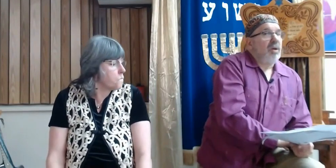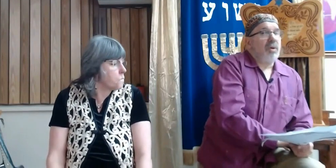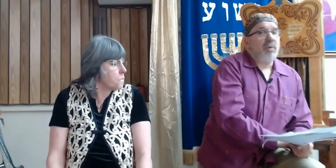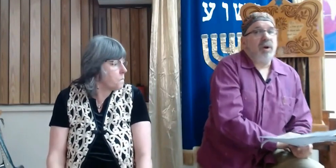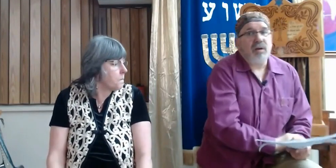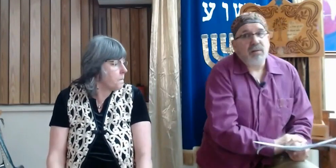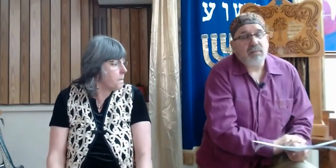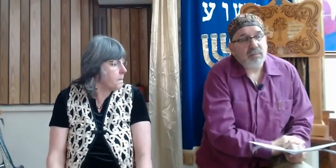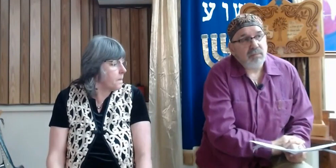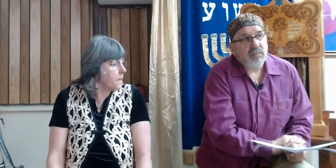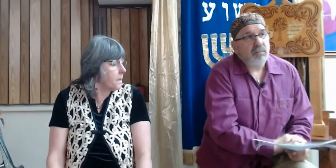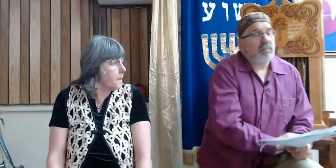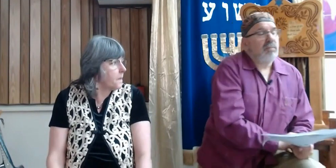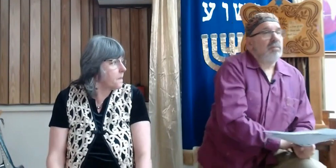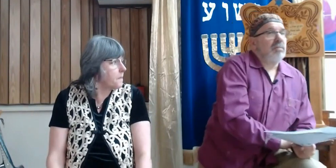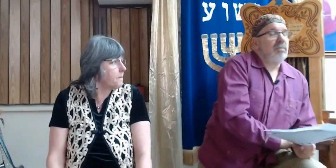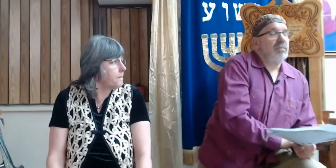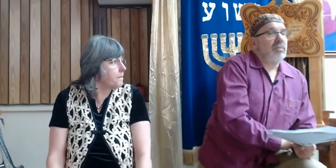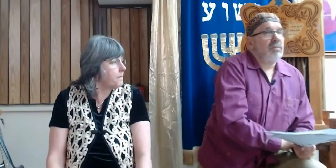They were